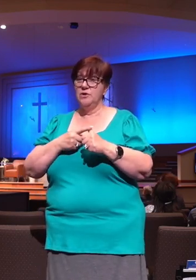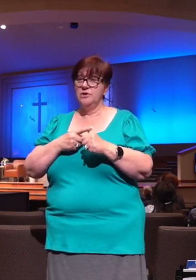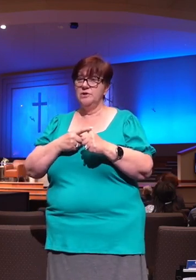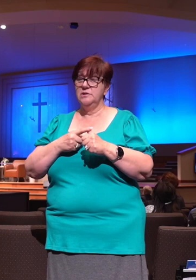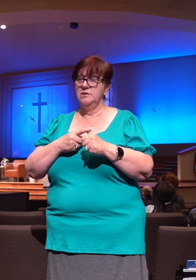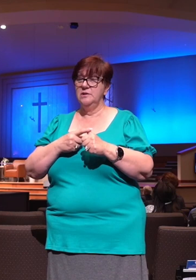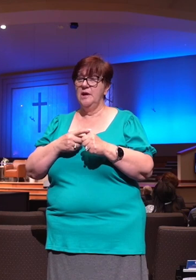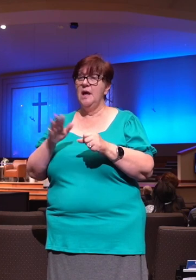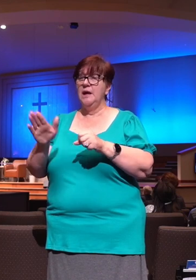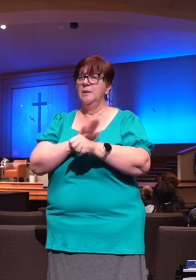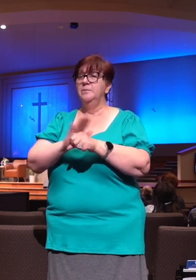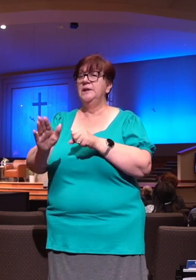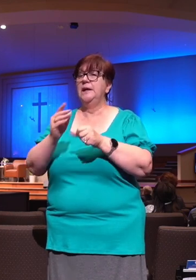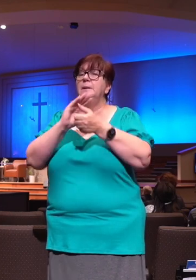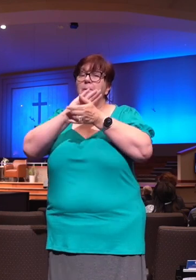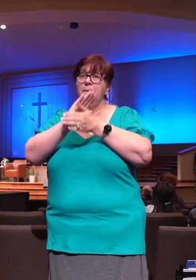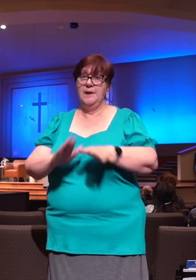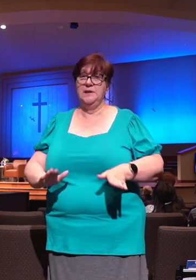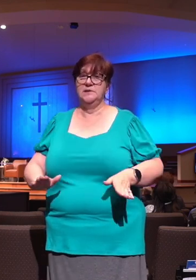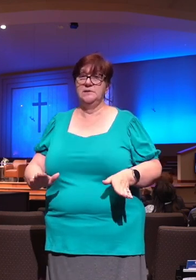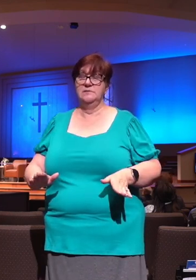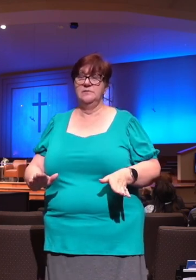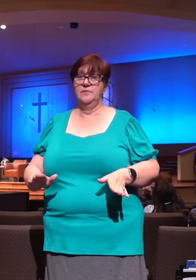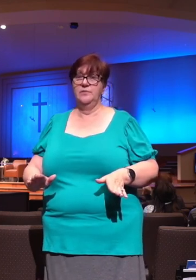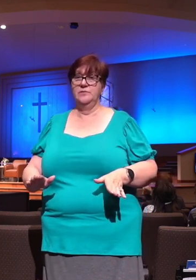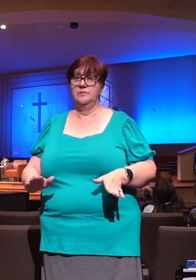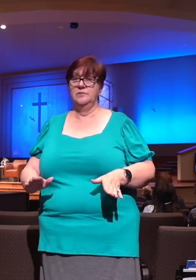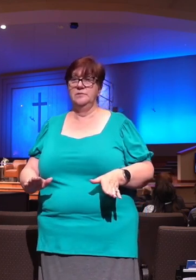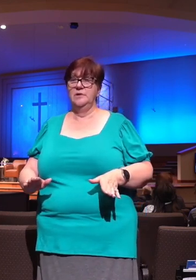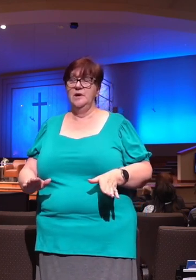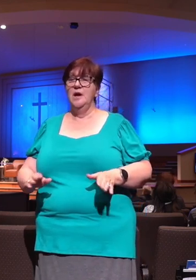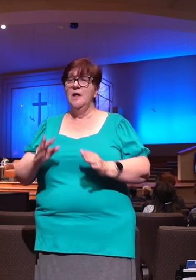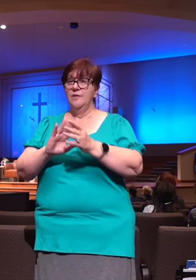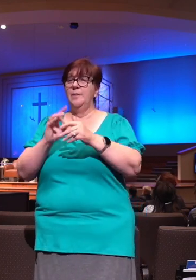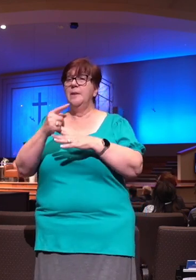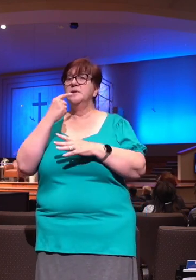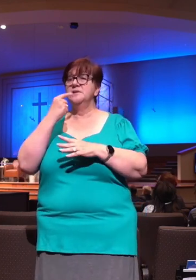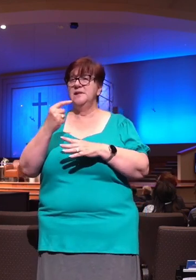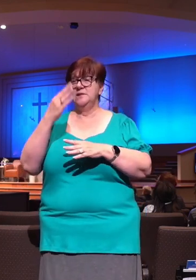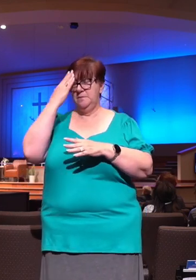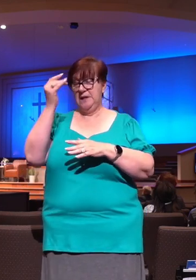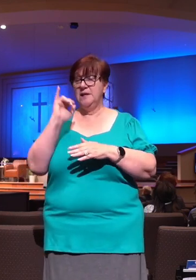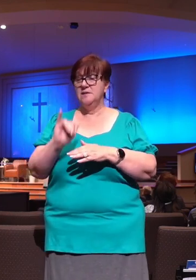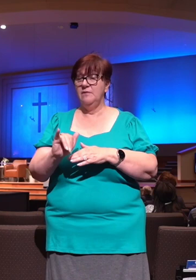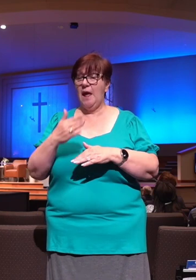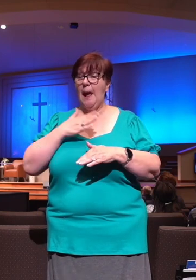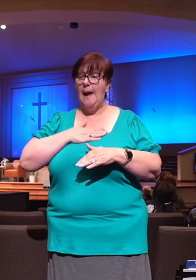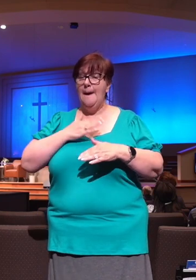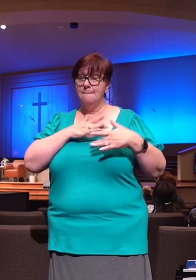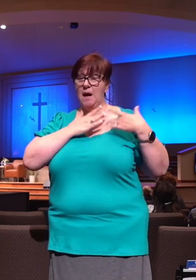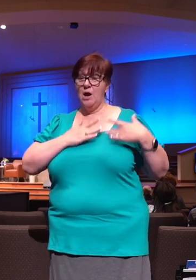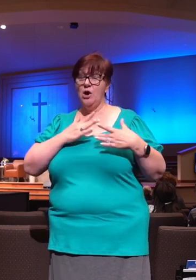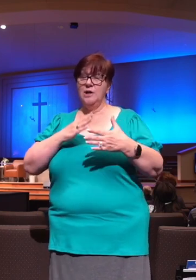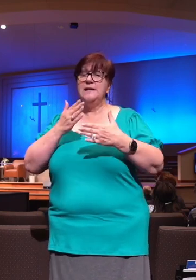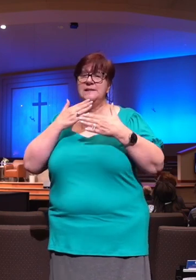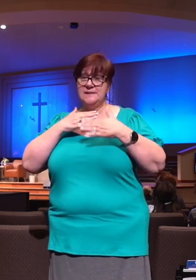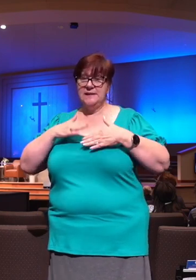peace. Look at this. Therefore, my heart is glad, and my glory rejoiceth.